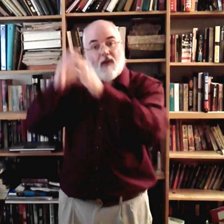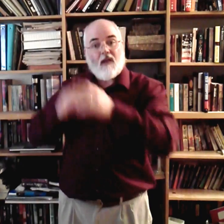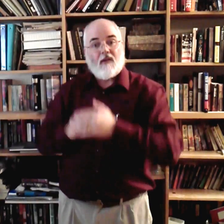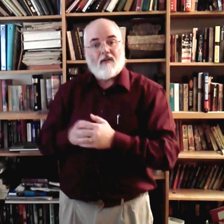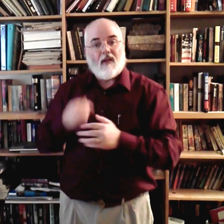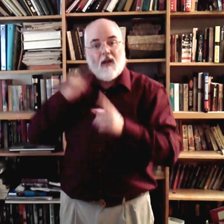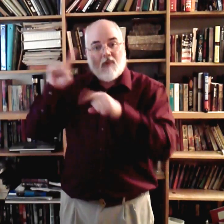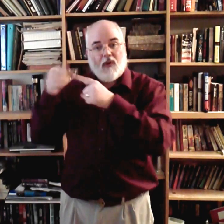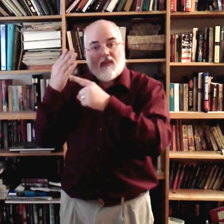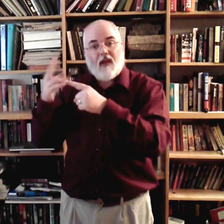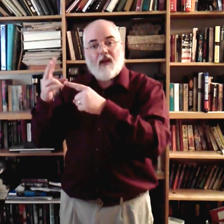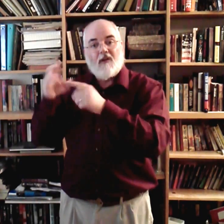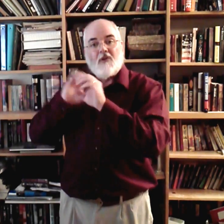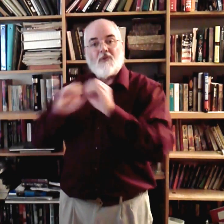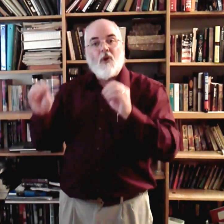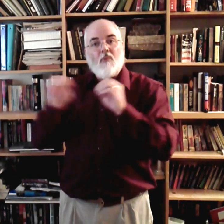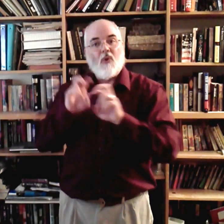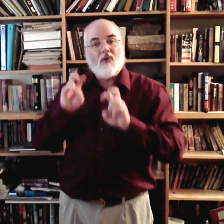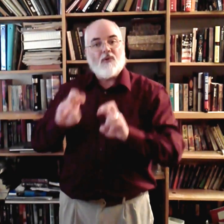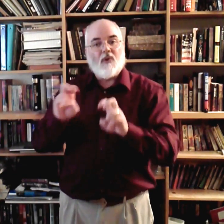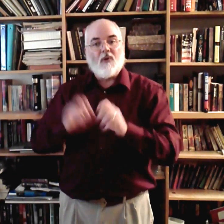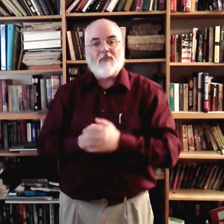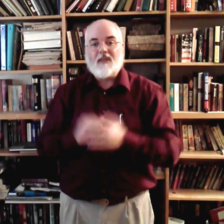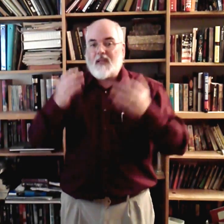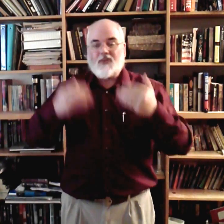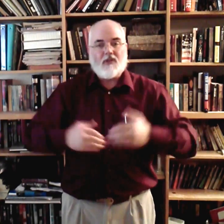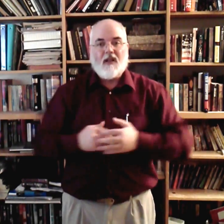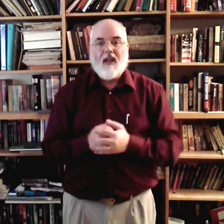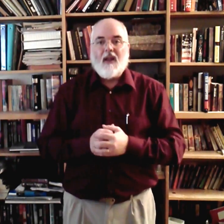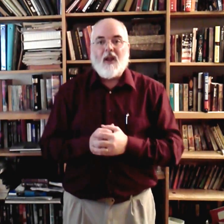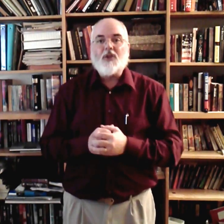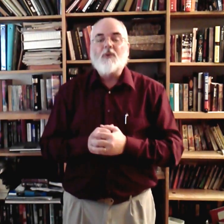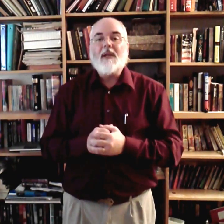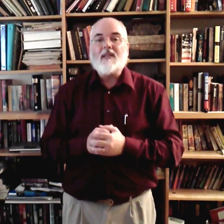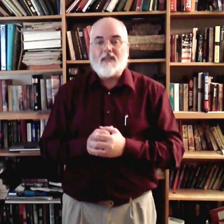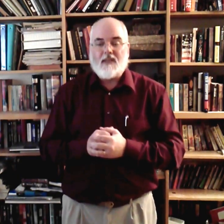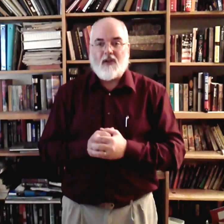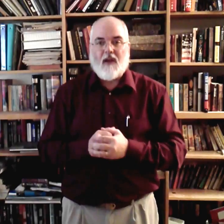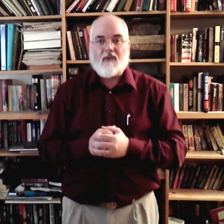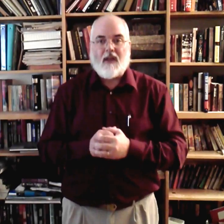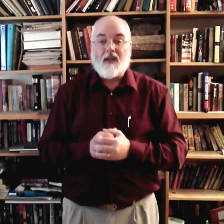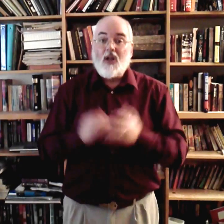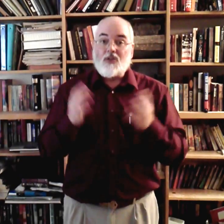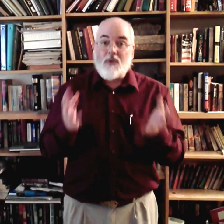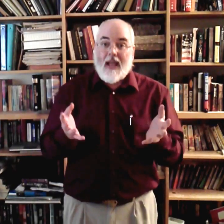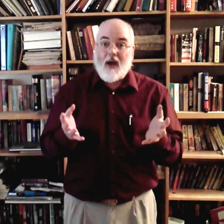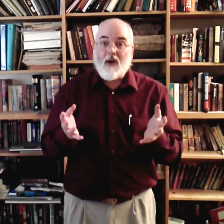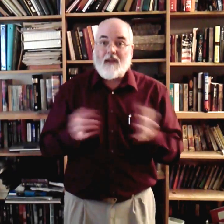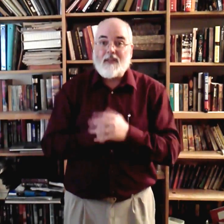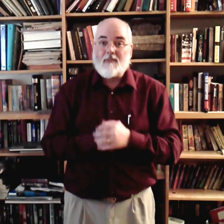father. I'm going there no more to roam. See, it just repeats itself after that. So now, at this